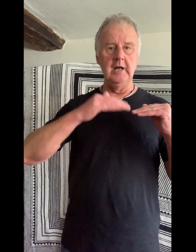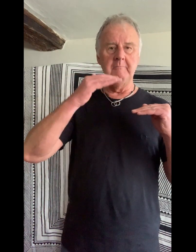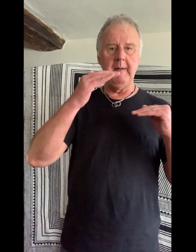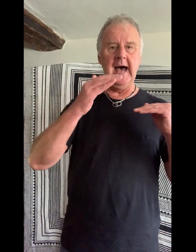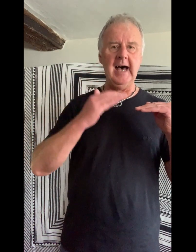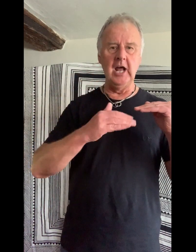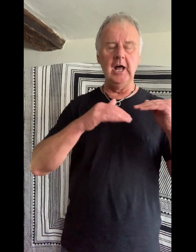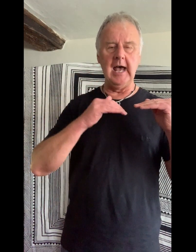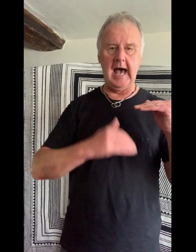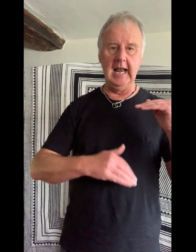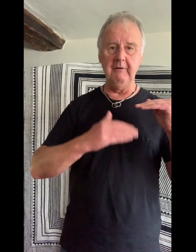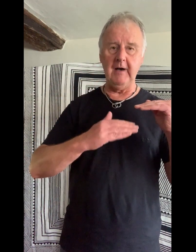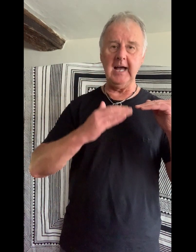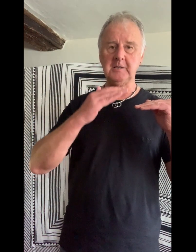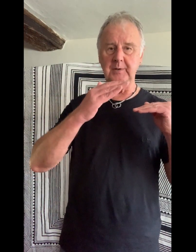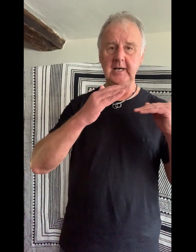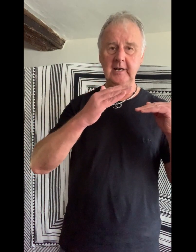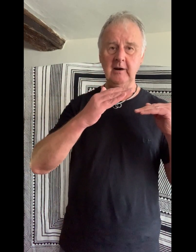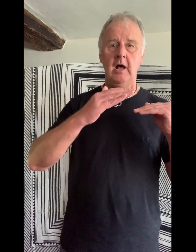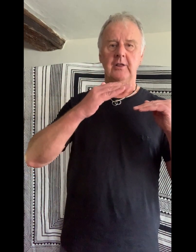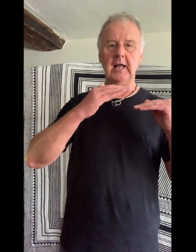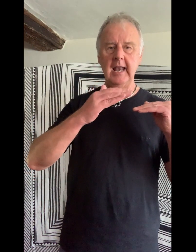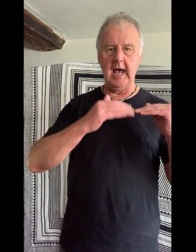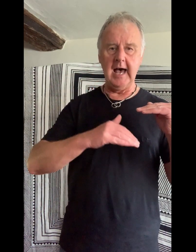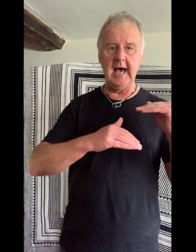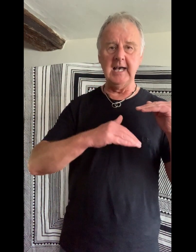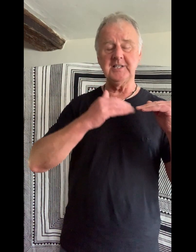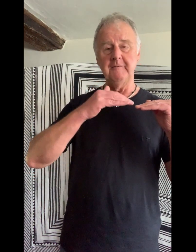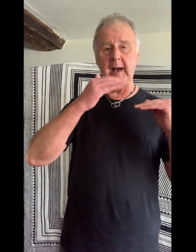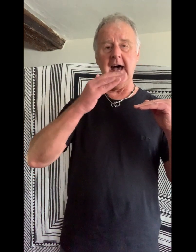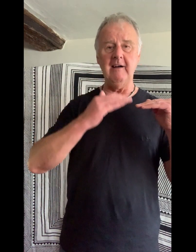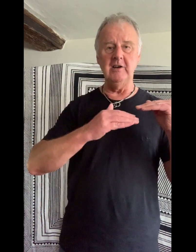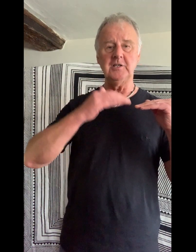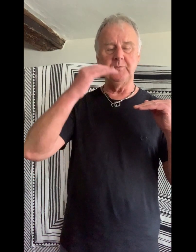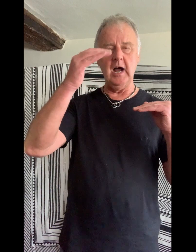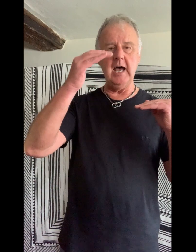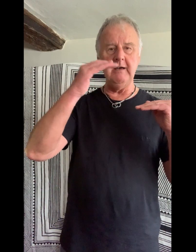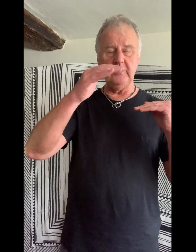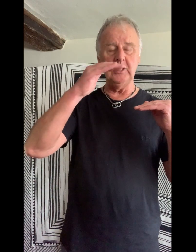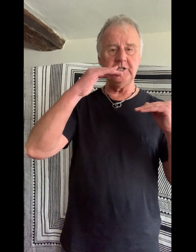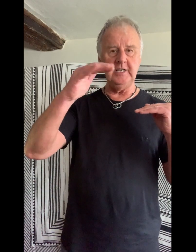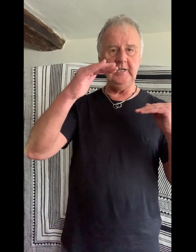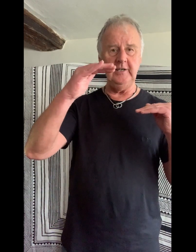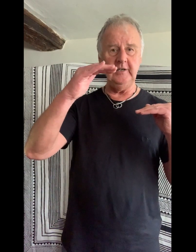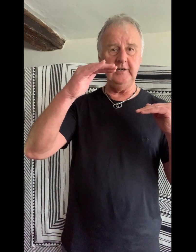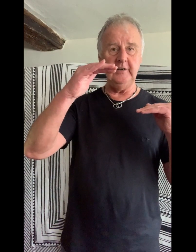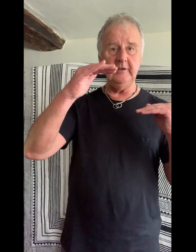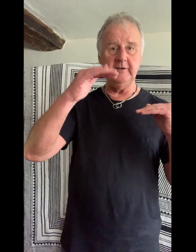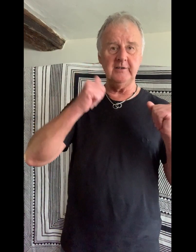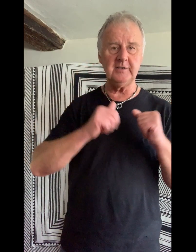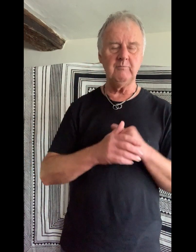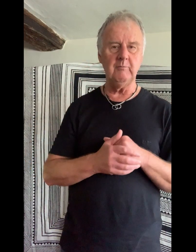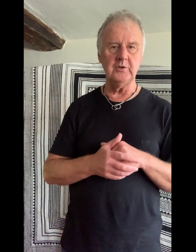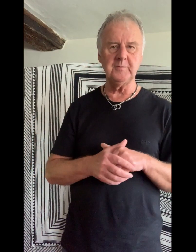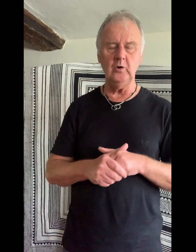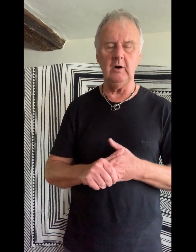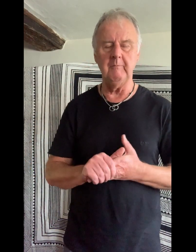man on a Halifax pier. The last of Barrett's private tears. Once more.